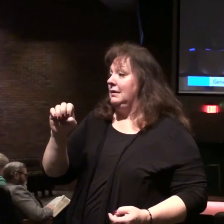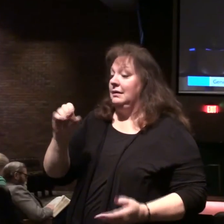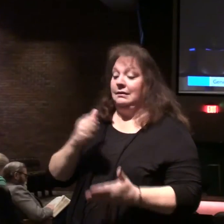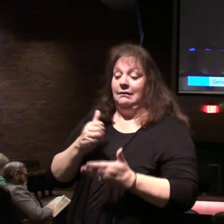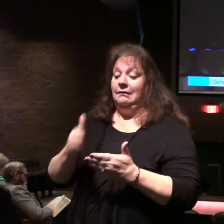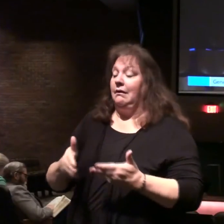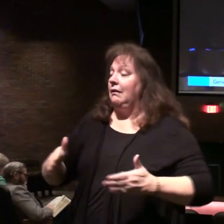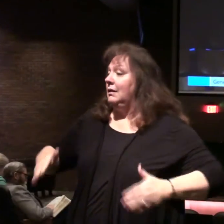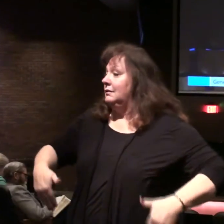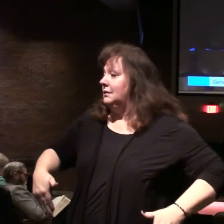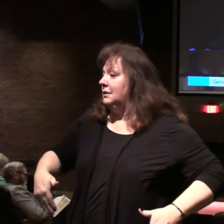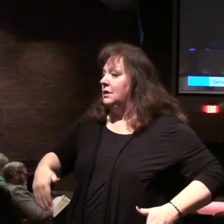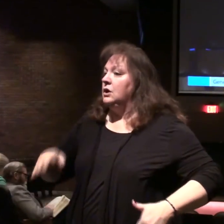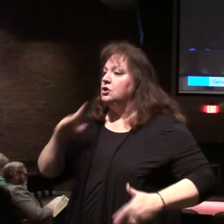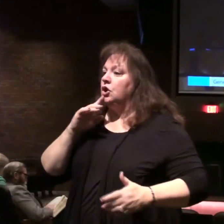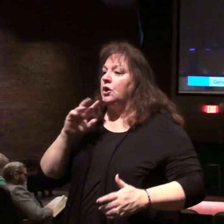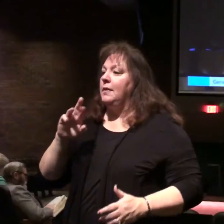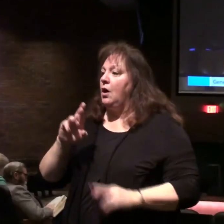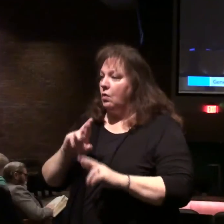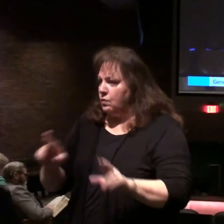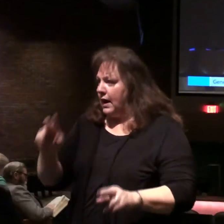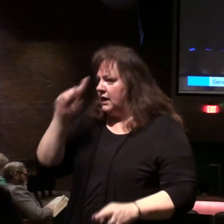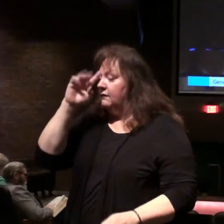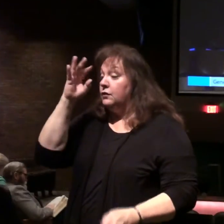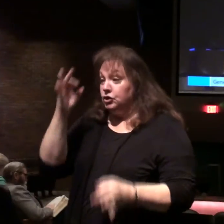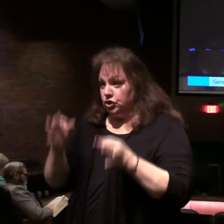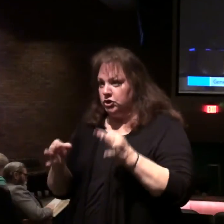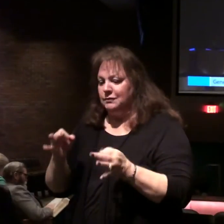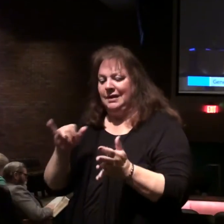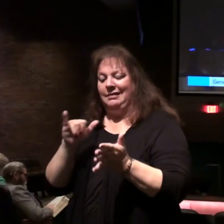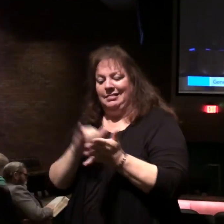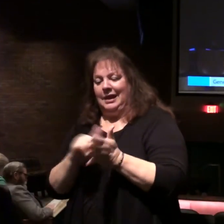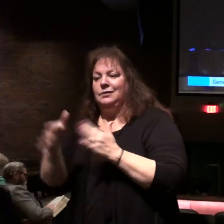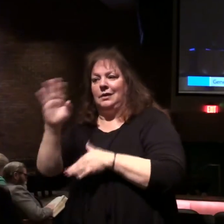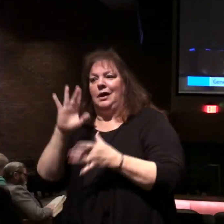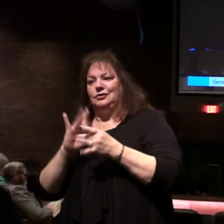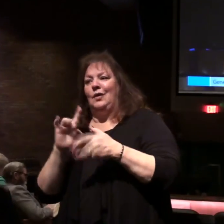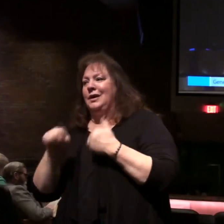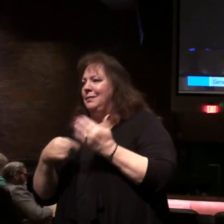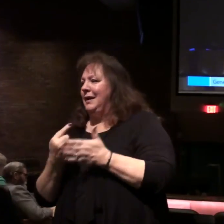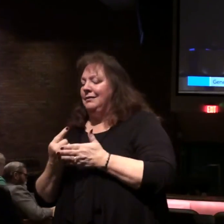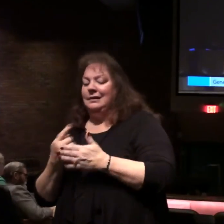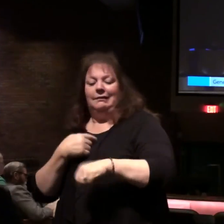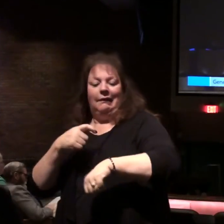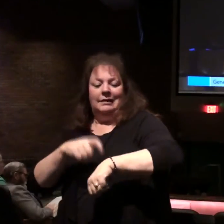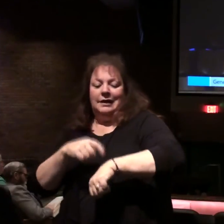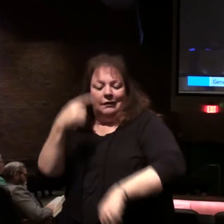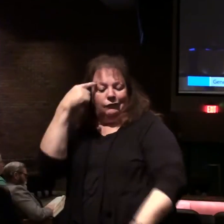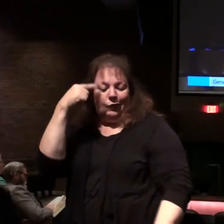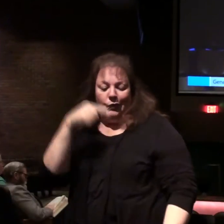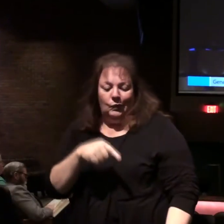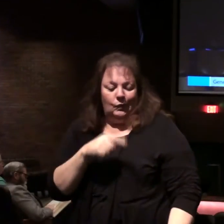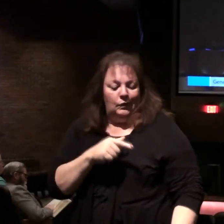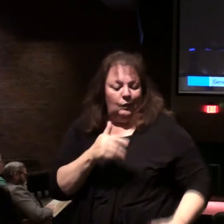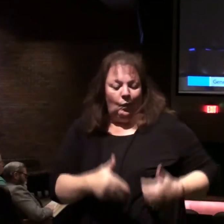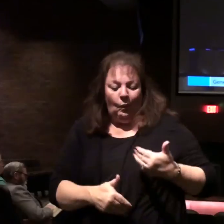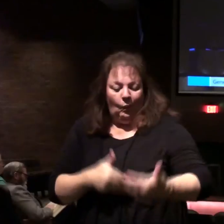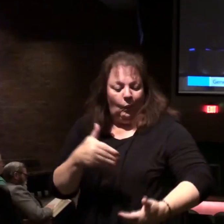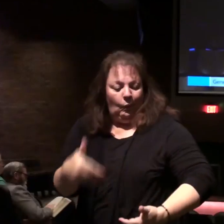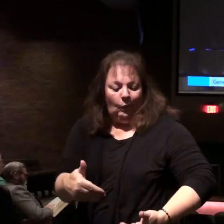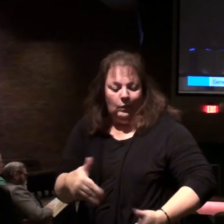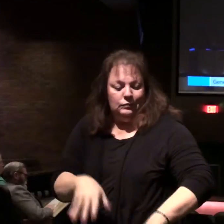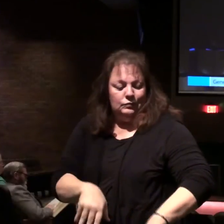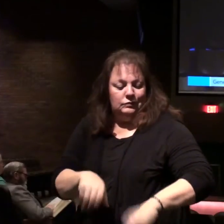We talk about ripening for judgment. That's what God's saying. not time for you and your descendants